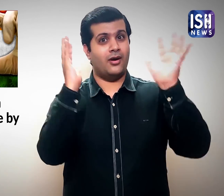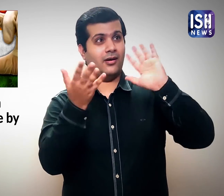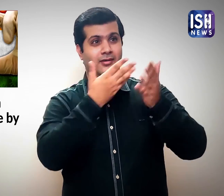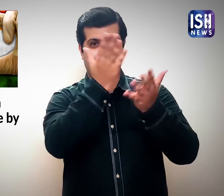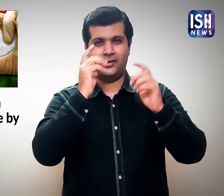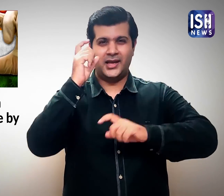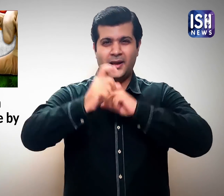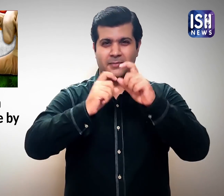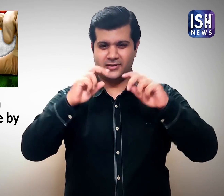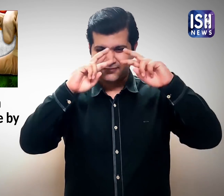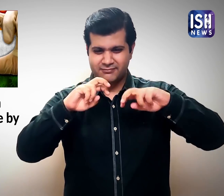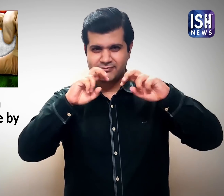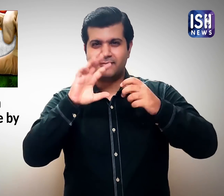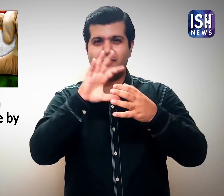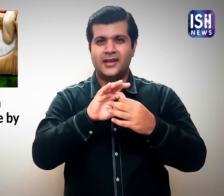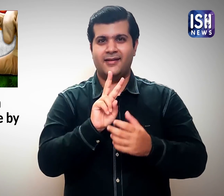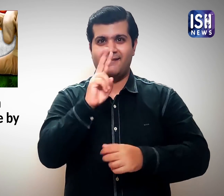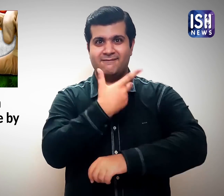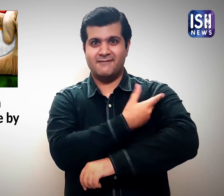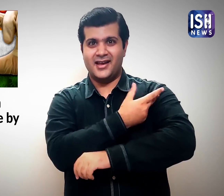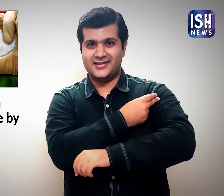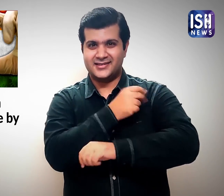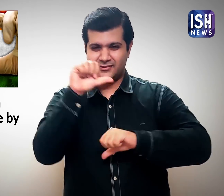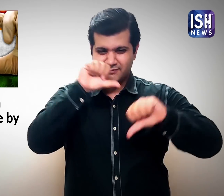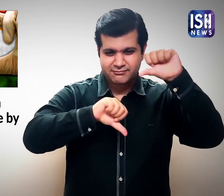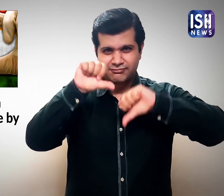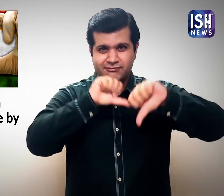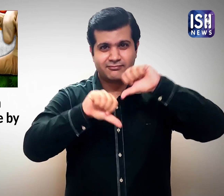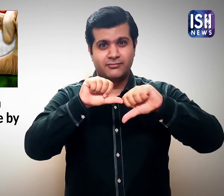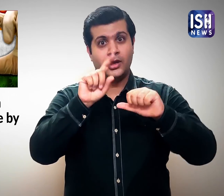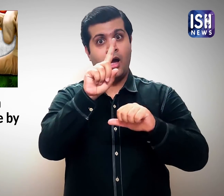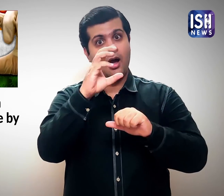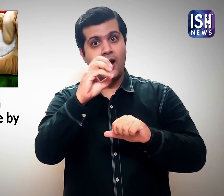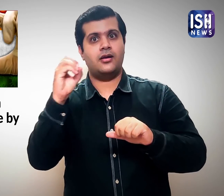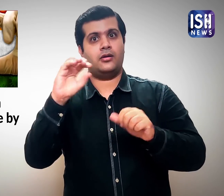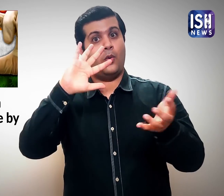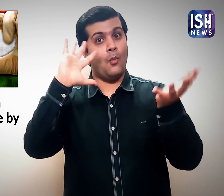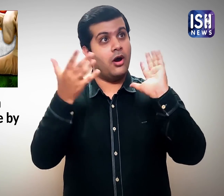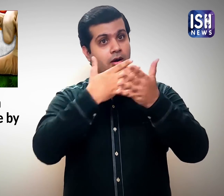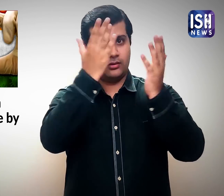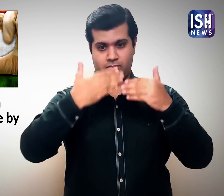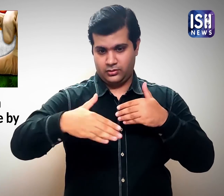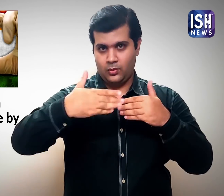There are about 100 candidates globally working on making coronavirus vaccine.